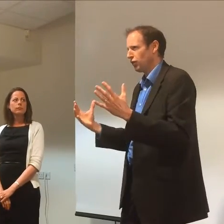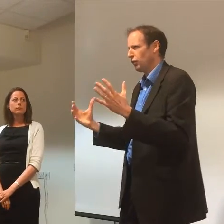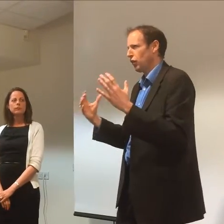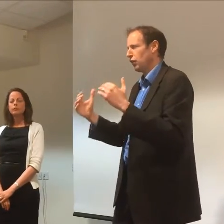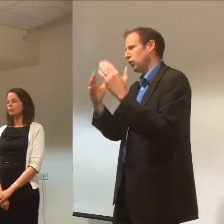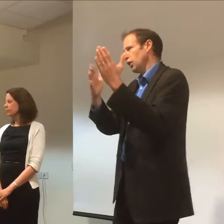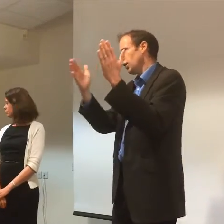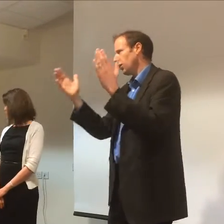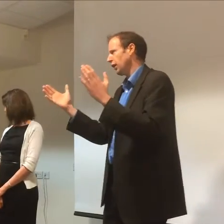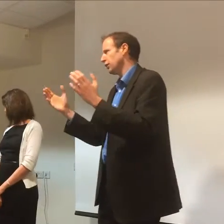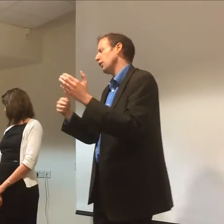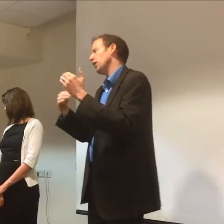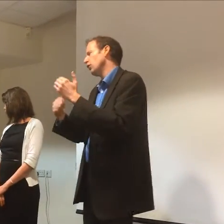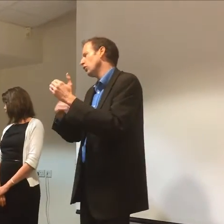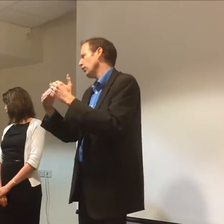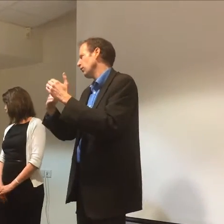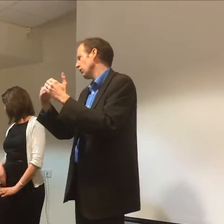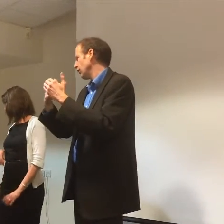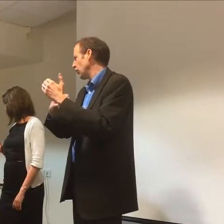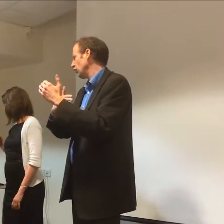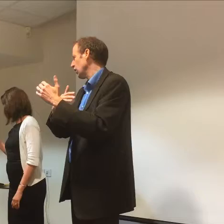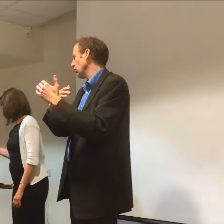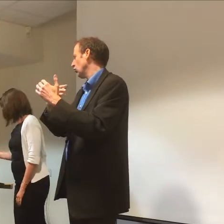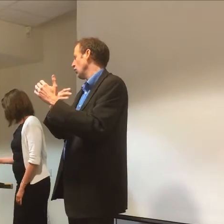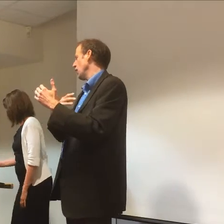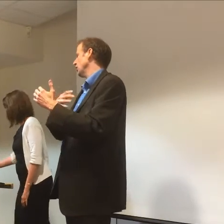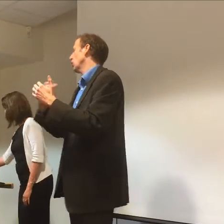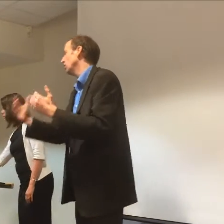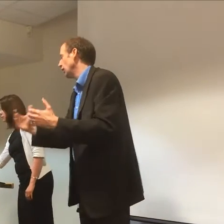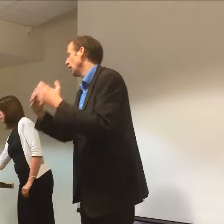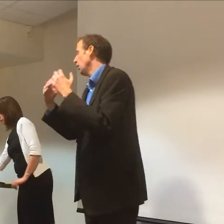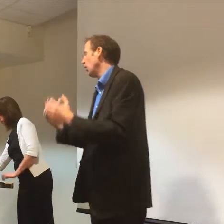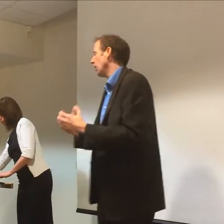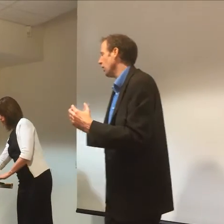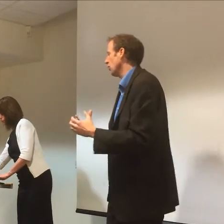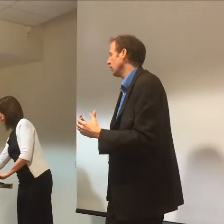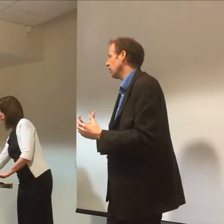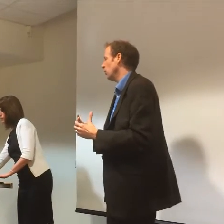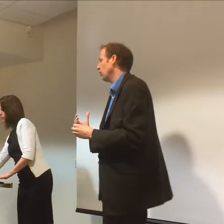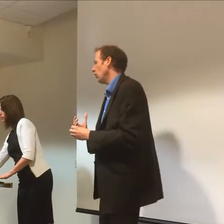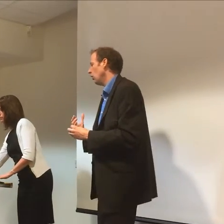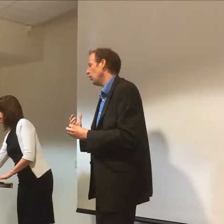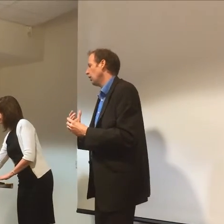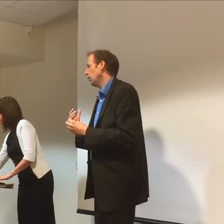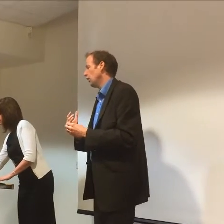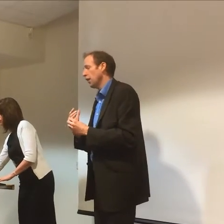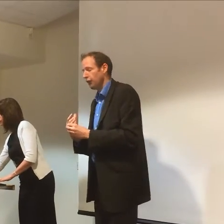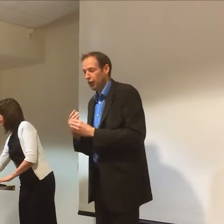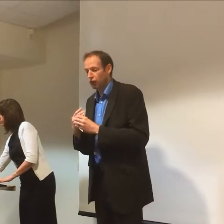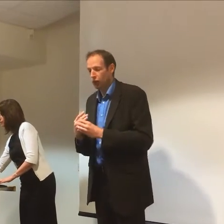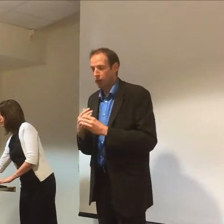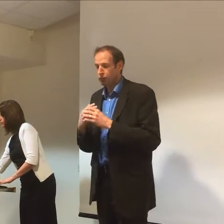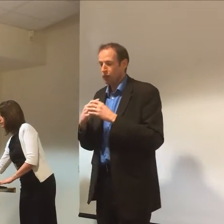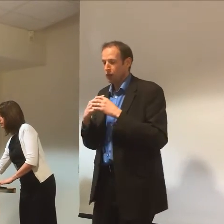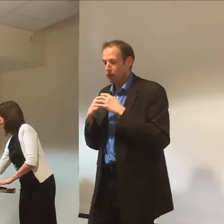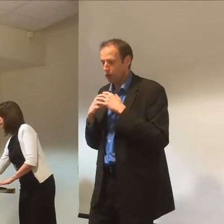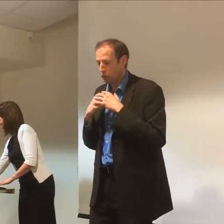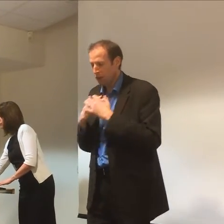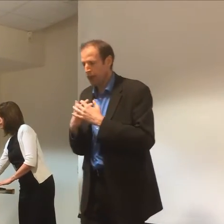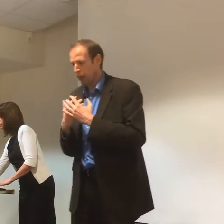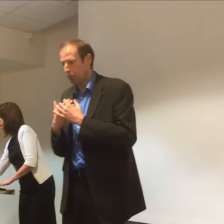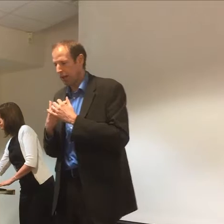sponsors involved, and some of the other things, and in terms of fast track to growth as a concept, but I probably won't hold on long enough. So,